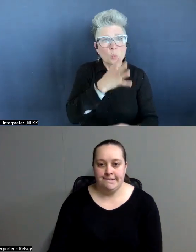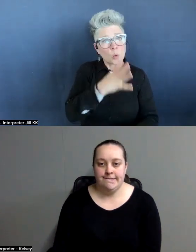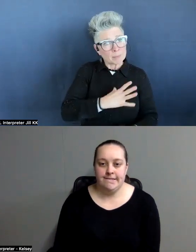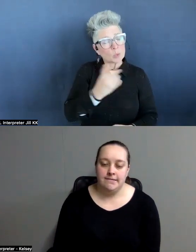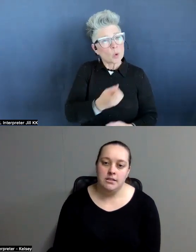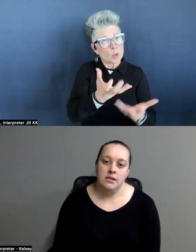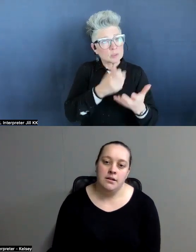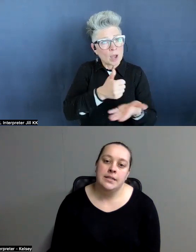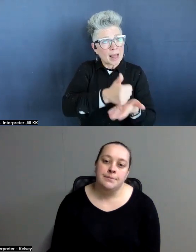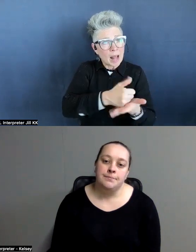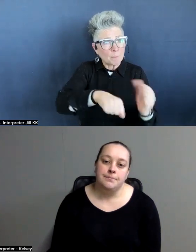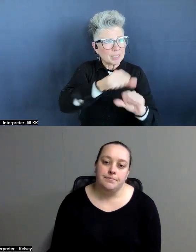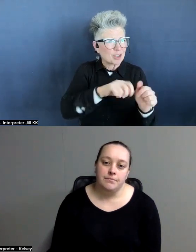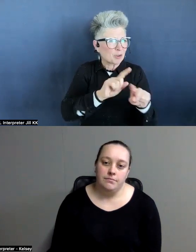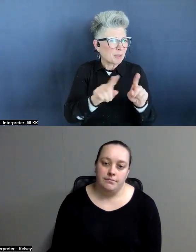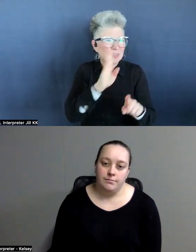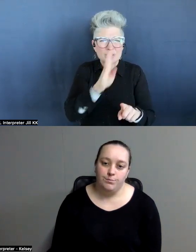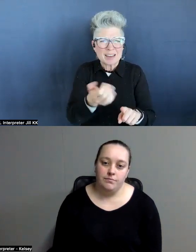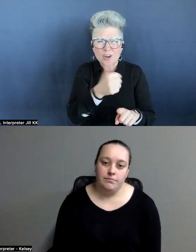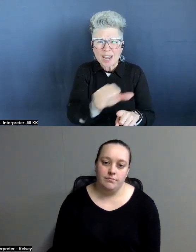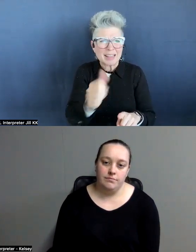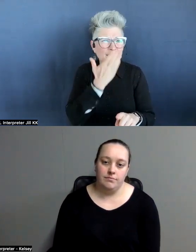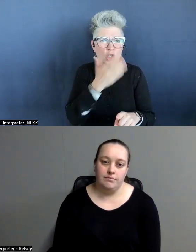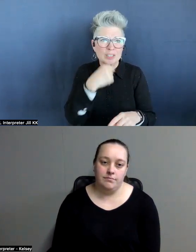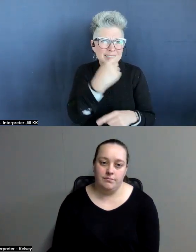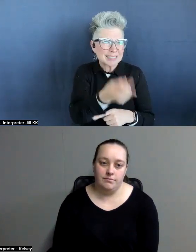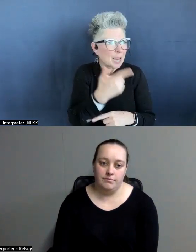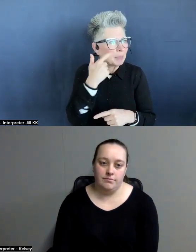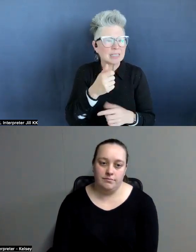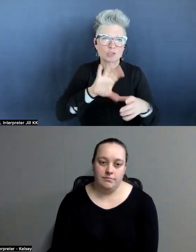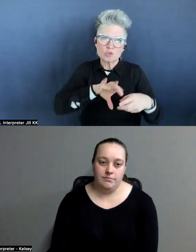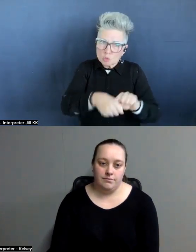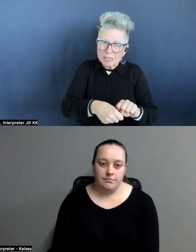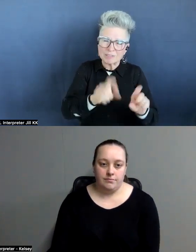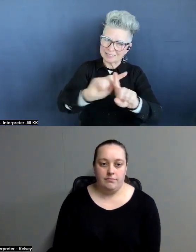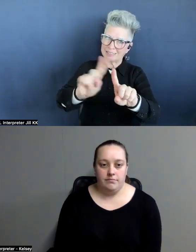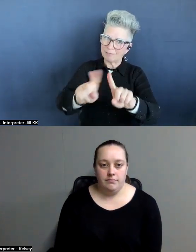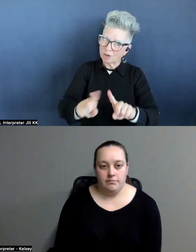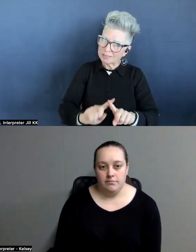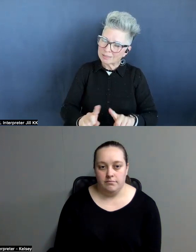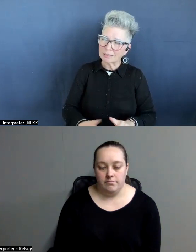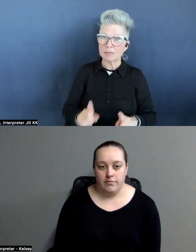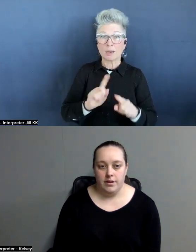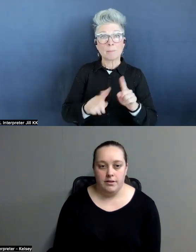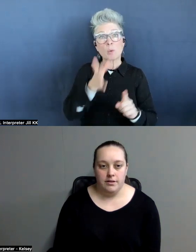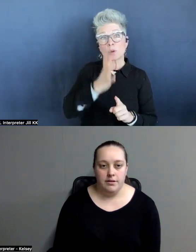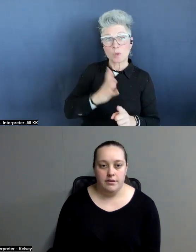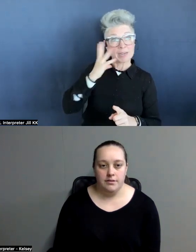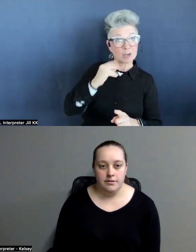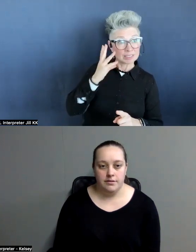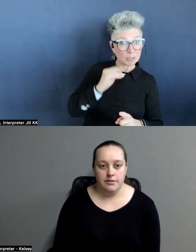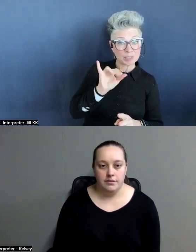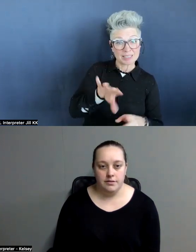never anything good you can say because grief is never the same. But I hope that women that read this book, when they're going through that grief,